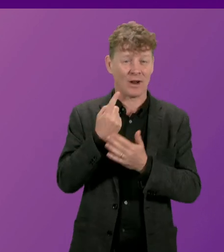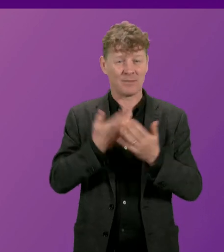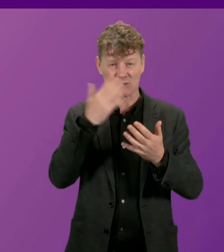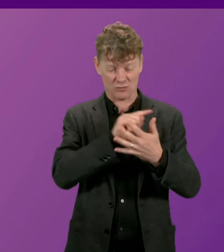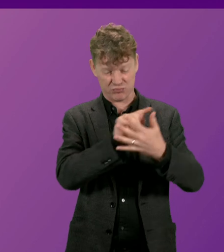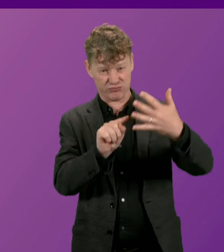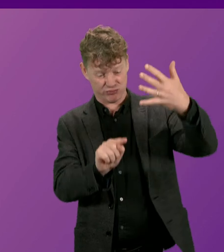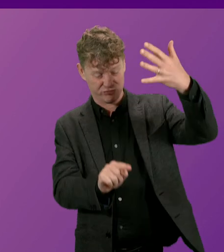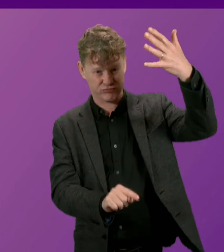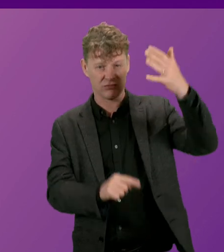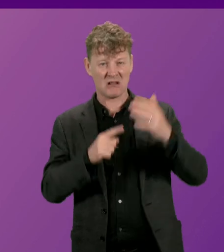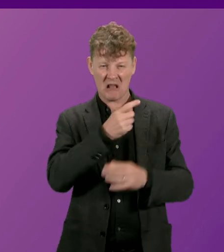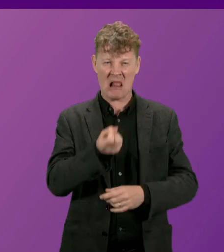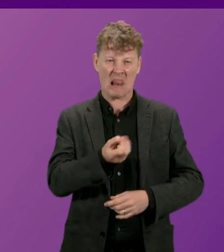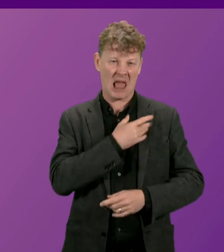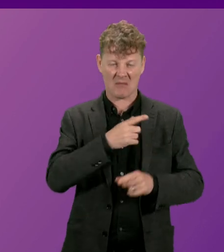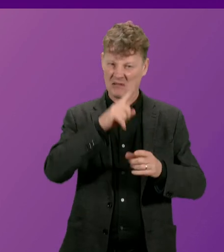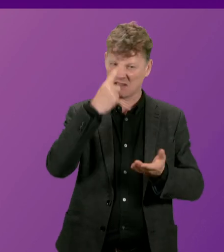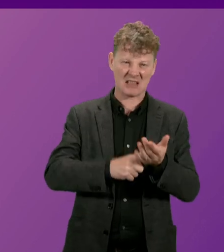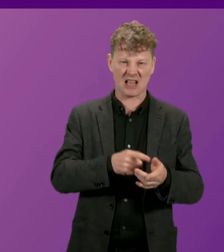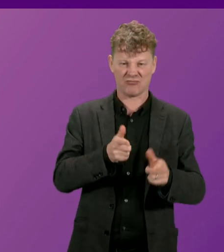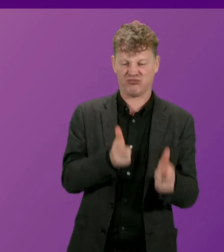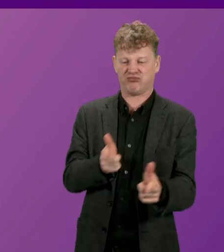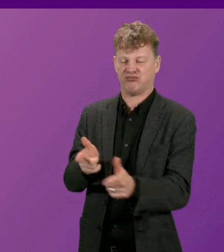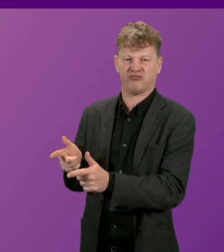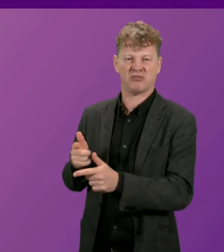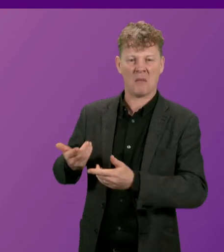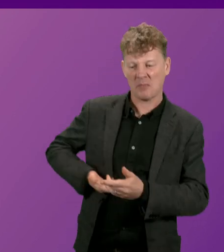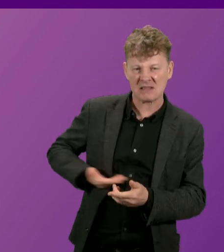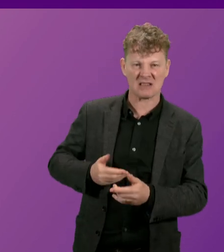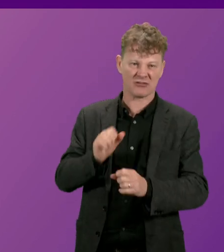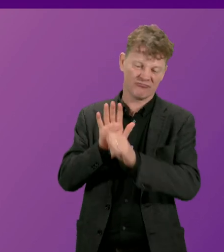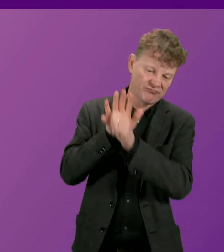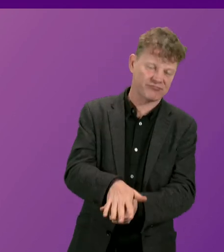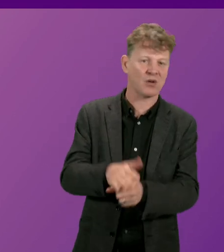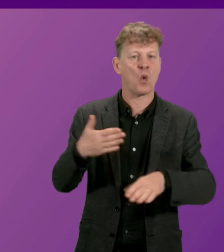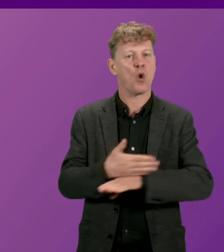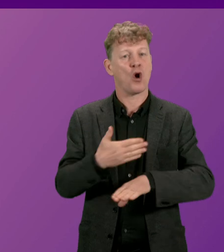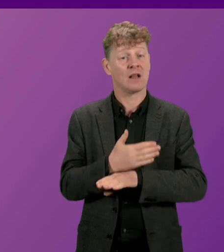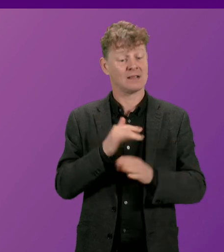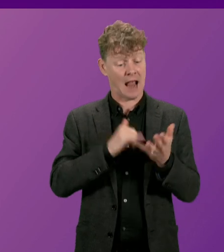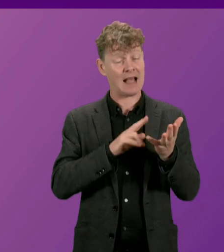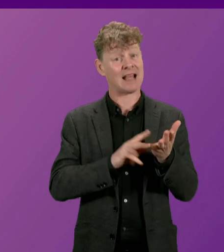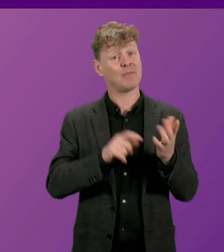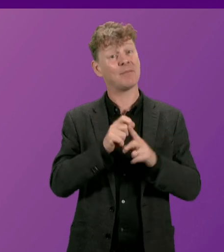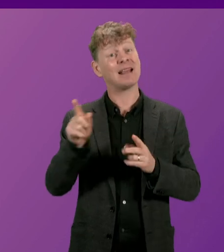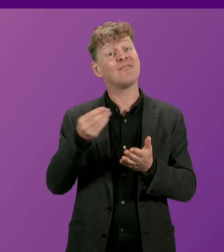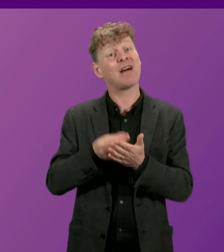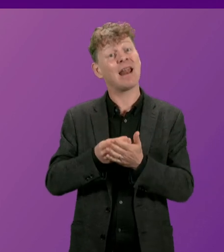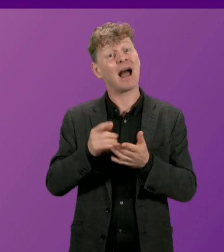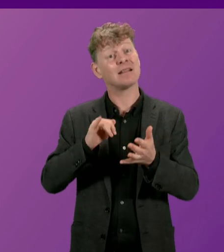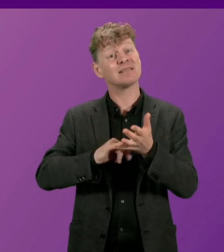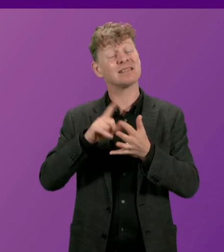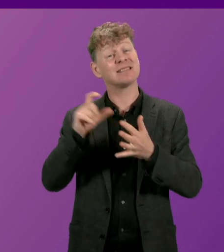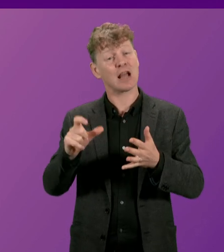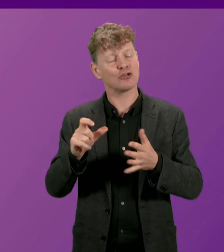to hammer workers and to declare war on business. But the SNP Finance Secretary described Labour's budget as a